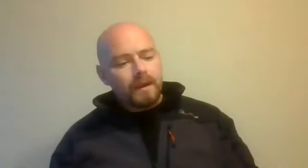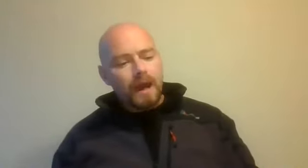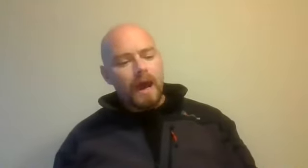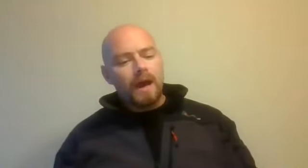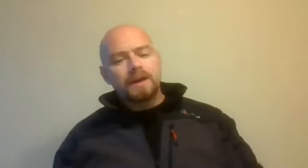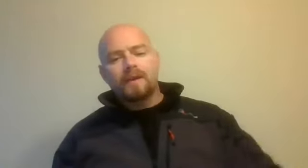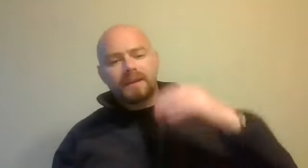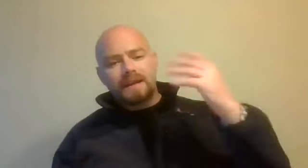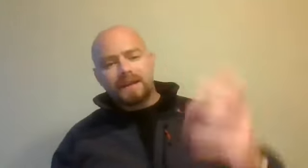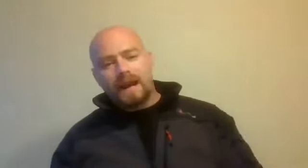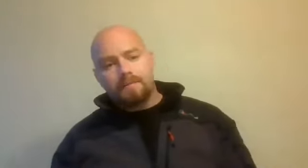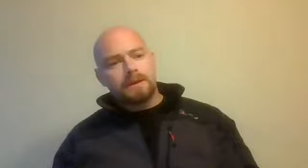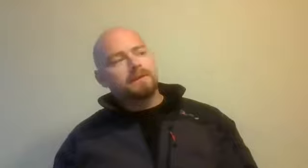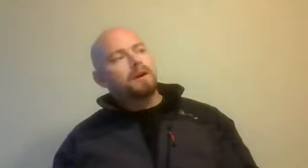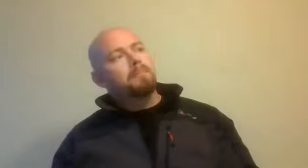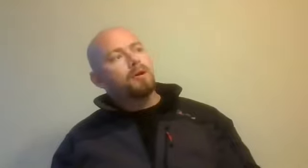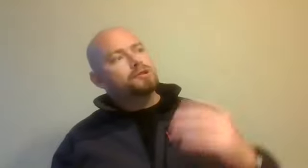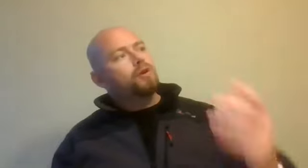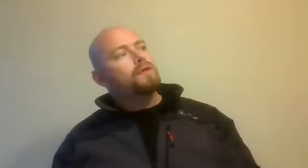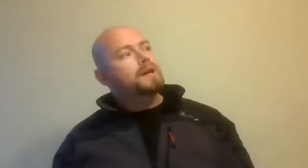you've got Daniel Kahneman, you've got Paul Slovic.